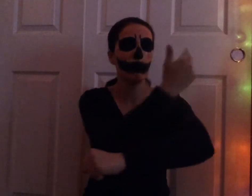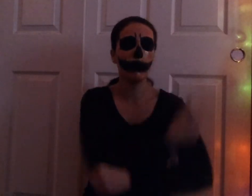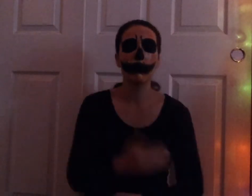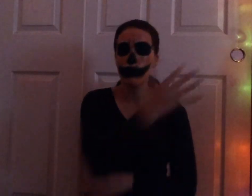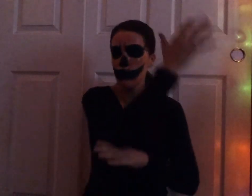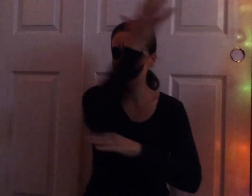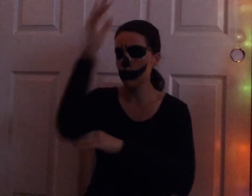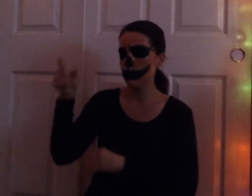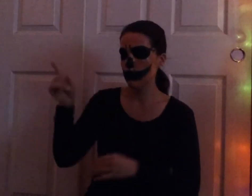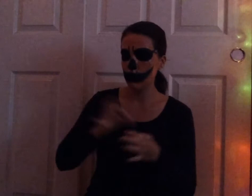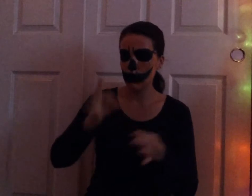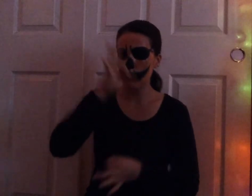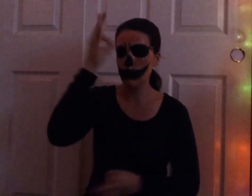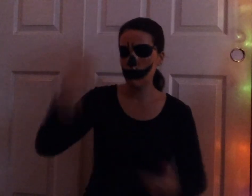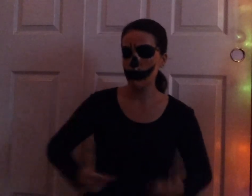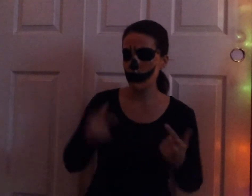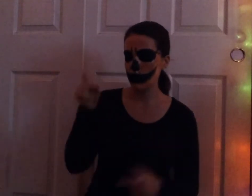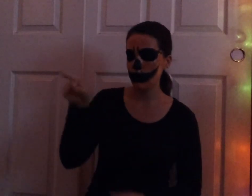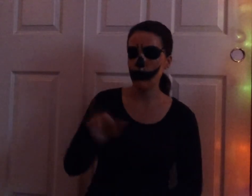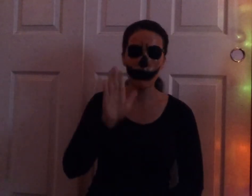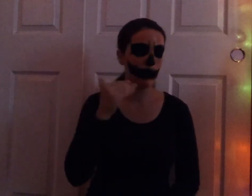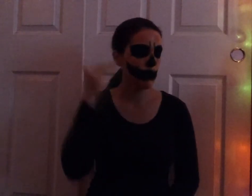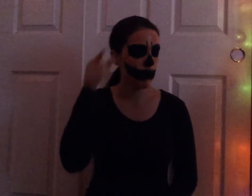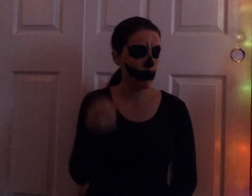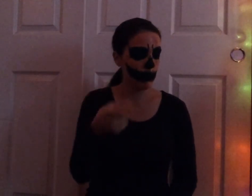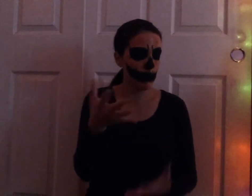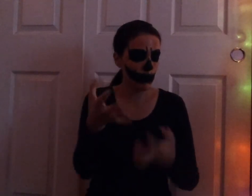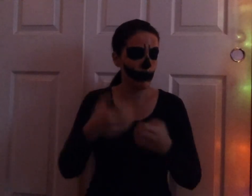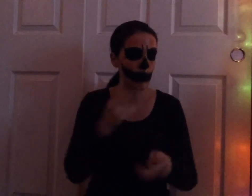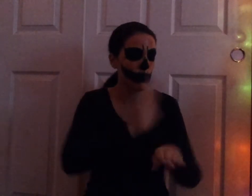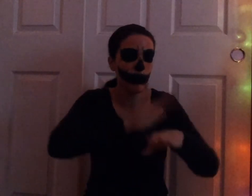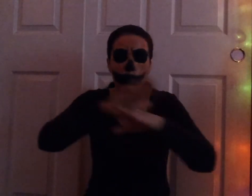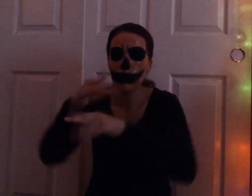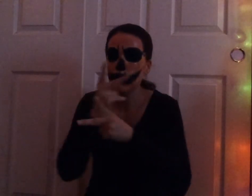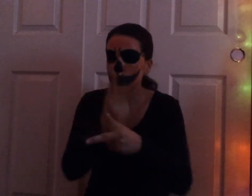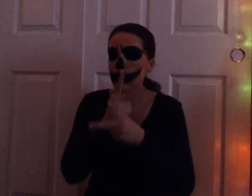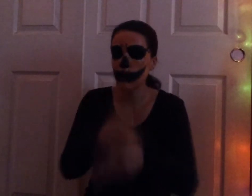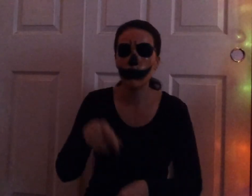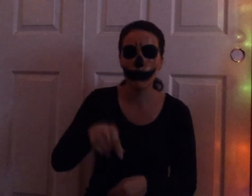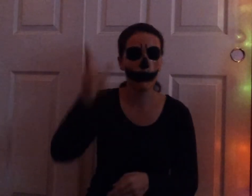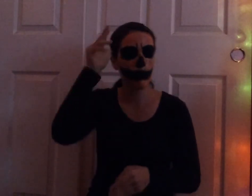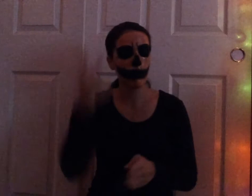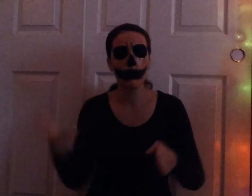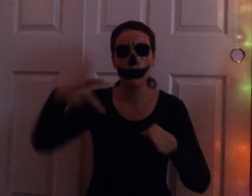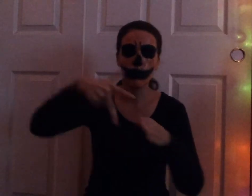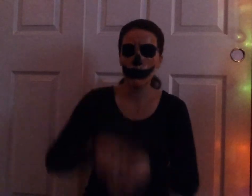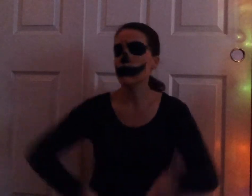might. He'll be down in the hollow there. You need your head, look out, beware. When you're a hip, hip,